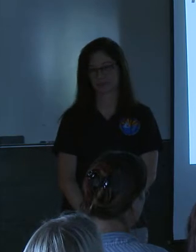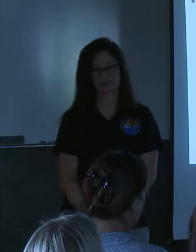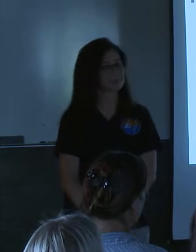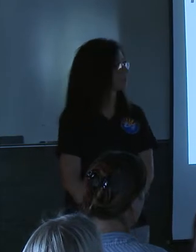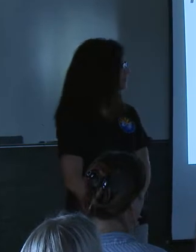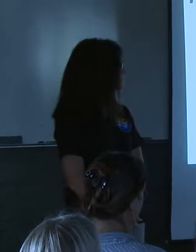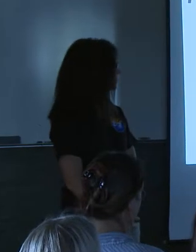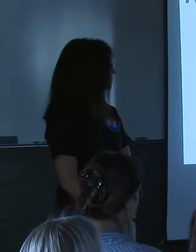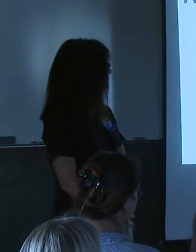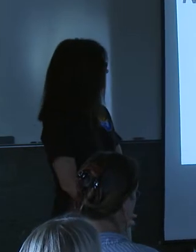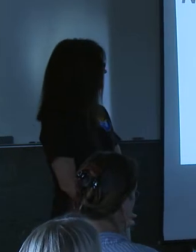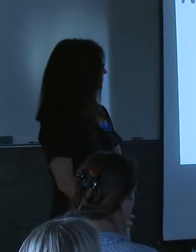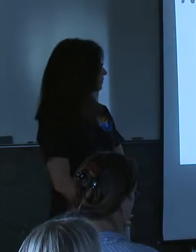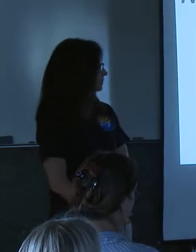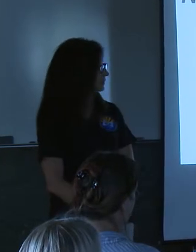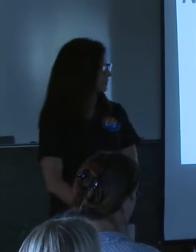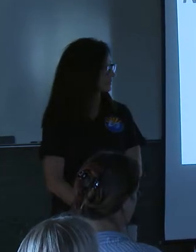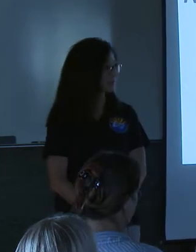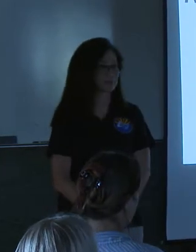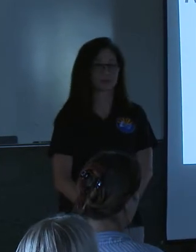Yes. Can I advance the slide?